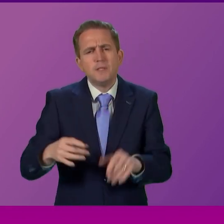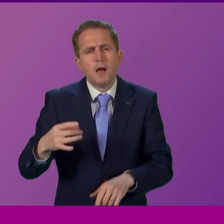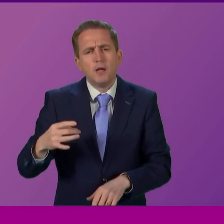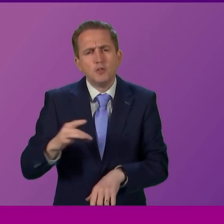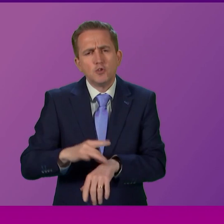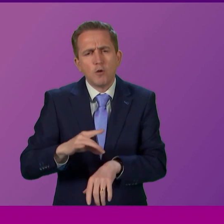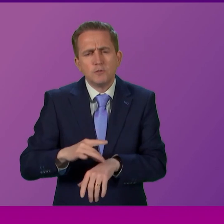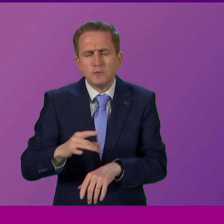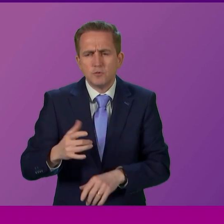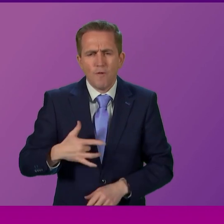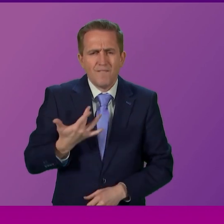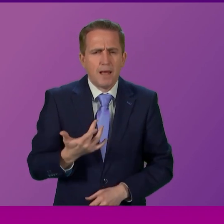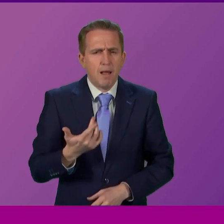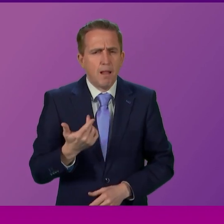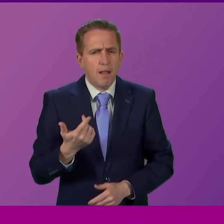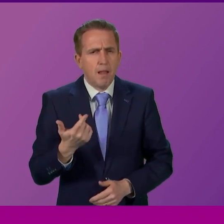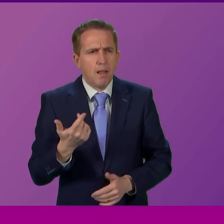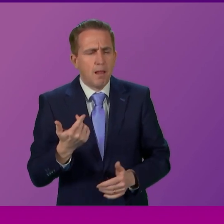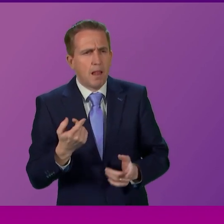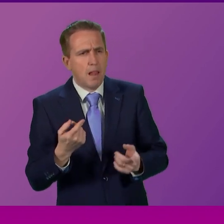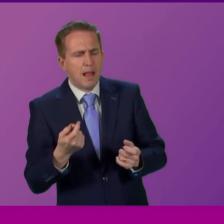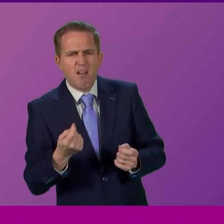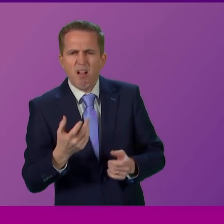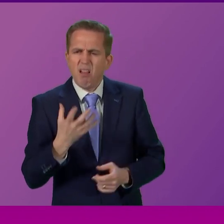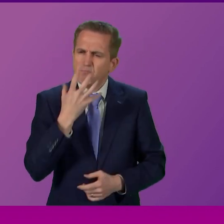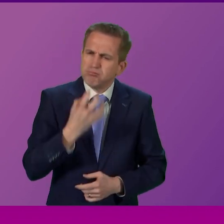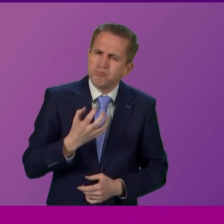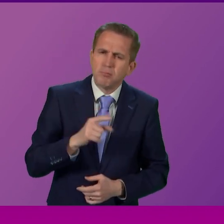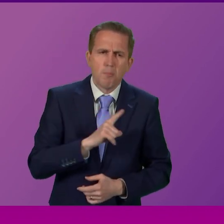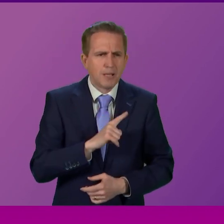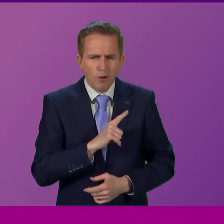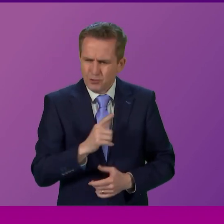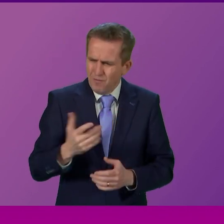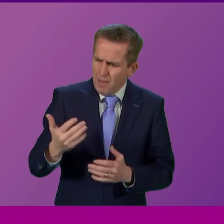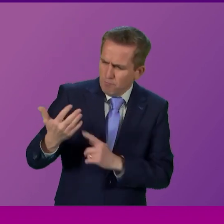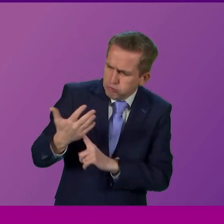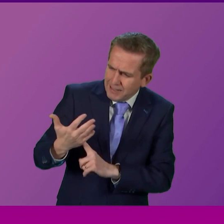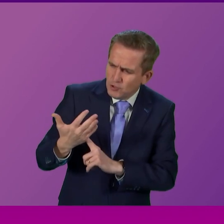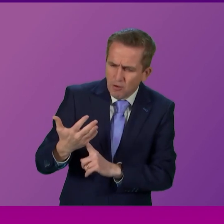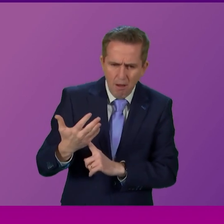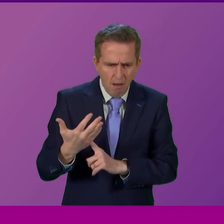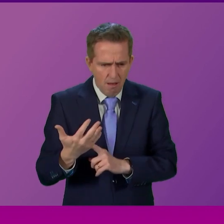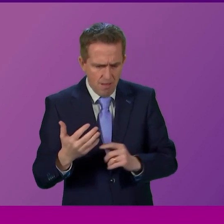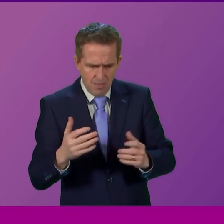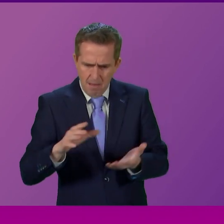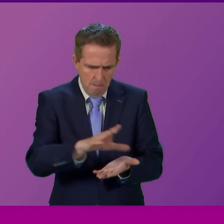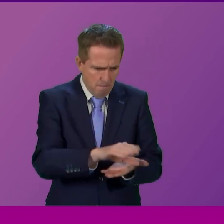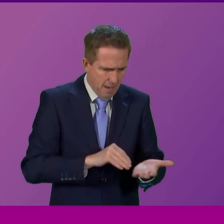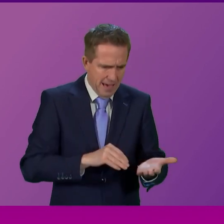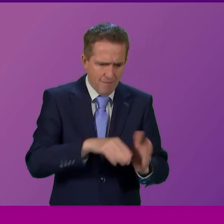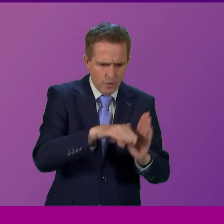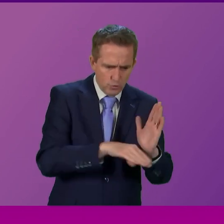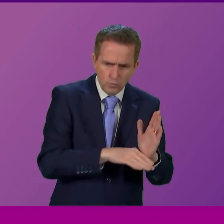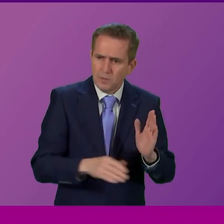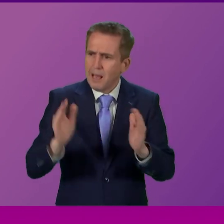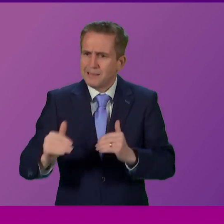are feeling particularly aggrieved and understandably so given the pressure they're under and given the pay differentials that exist between junior